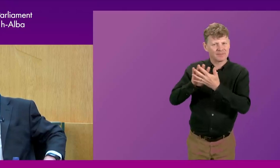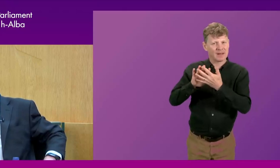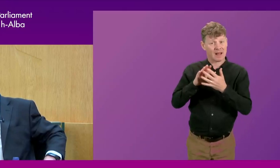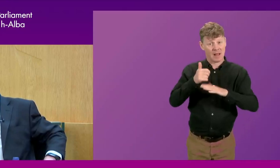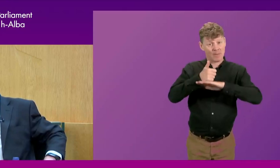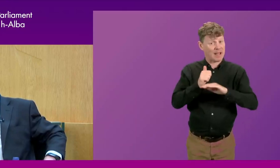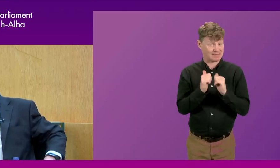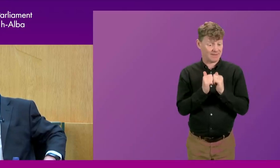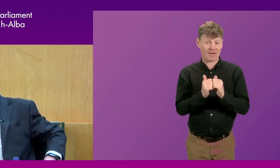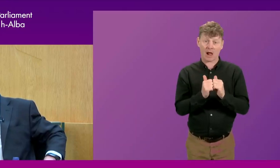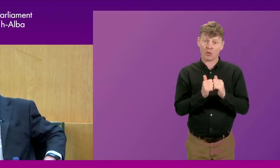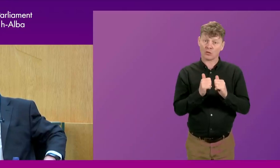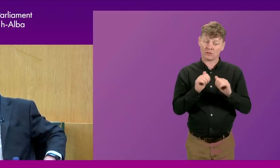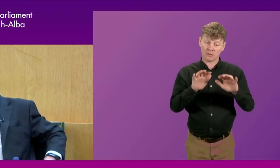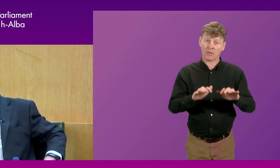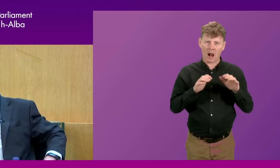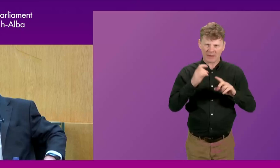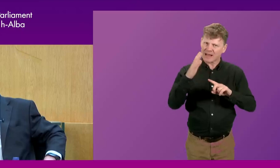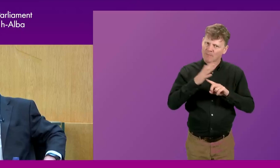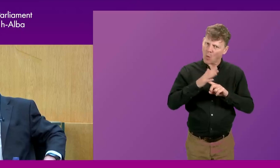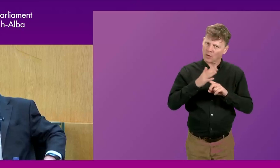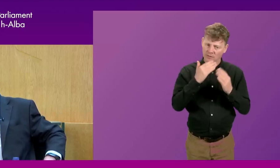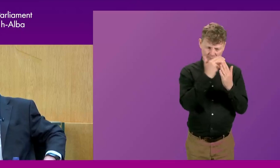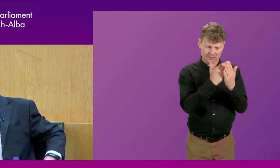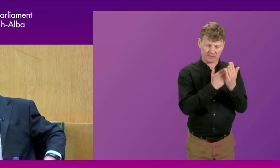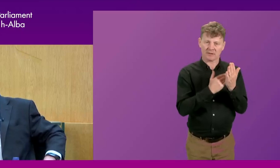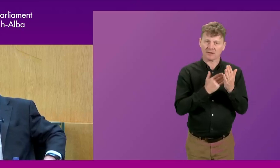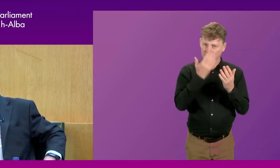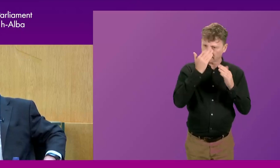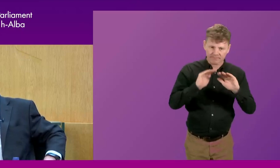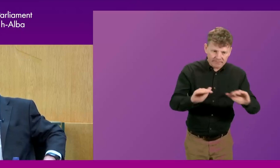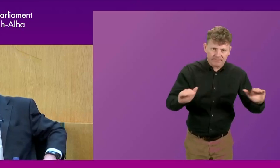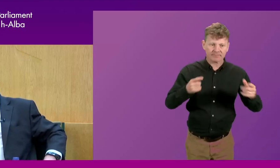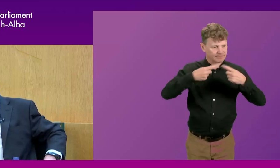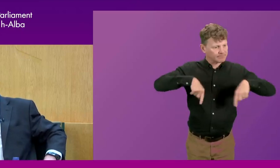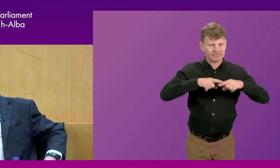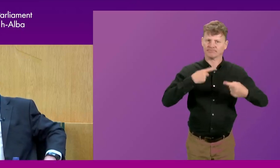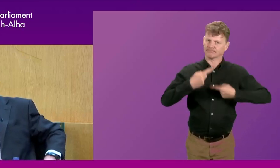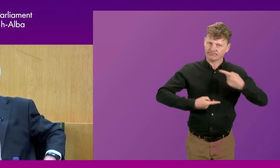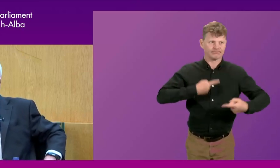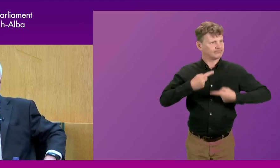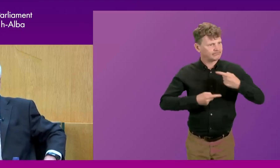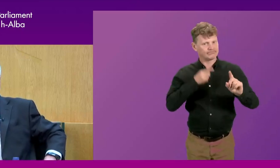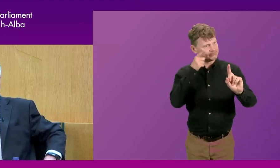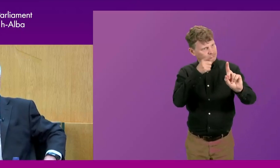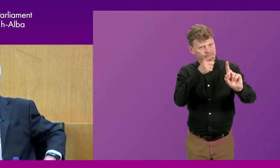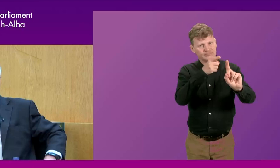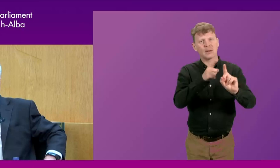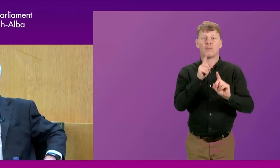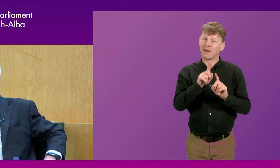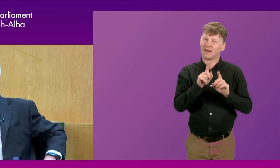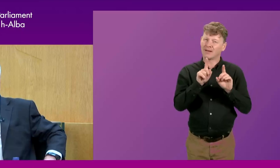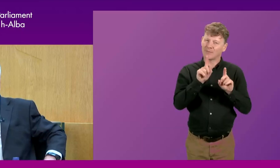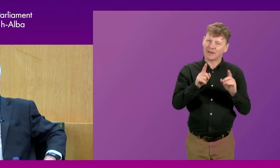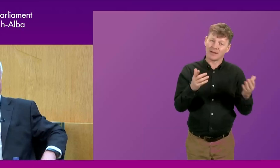have been important because they have reminded people time and again why we're here and what we're about. But at the same time,